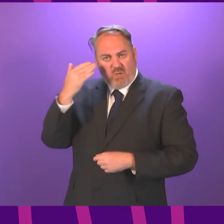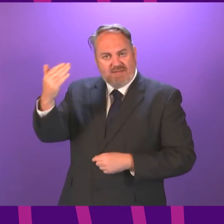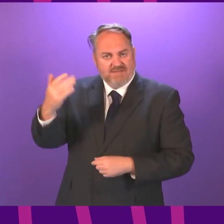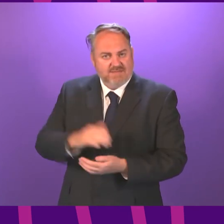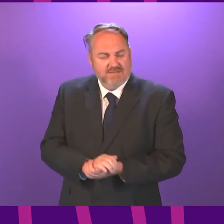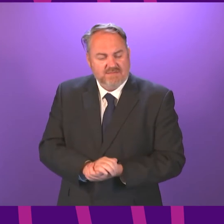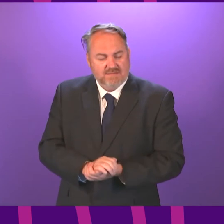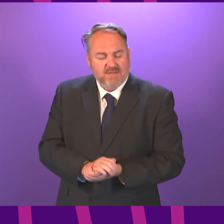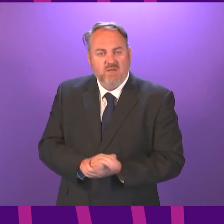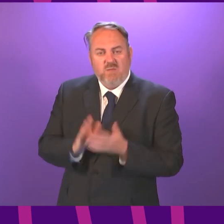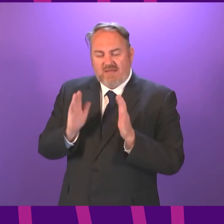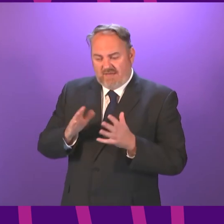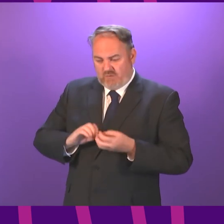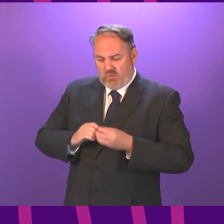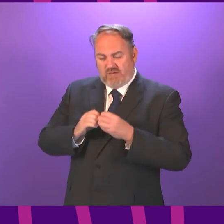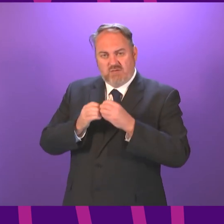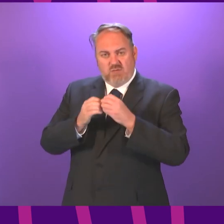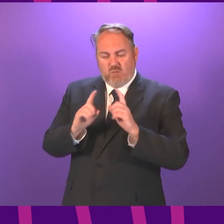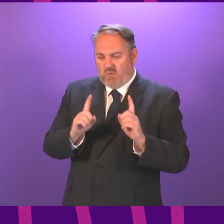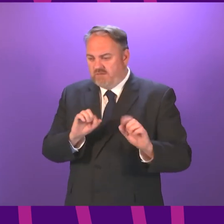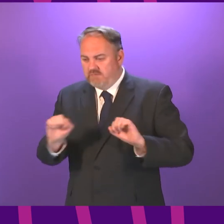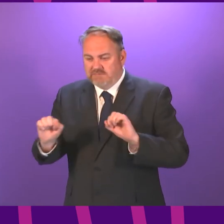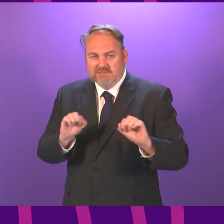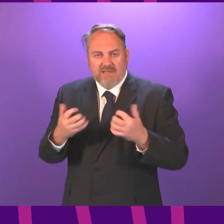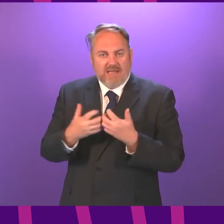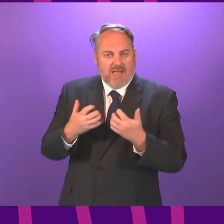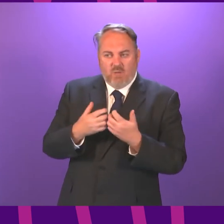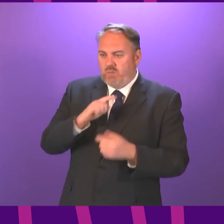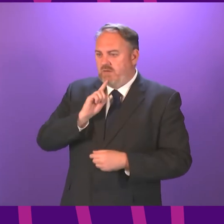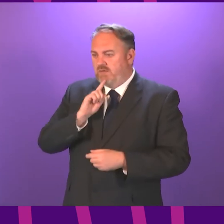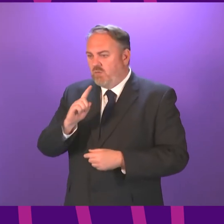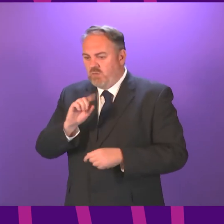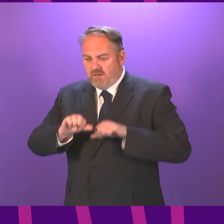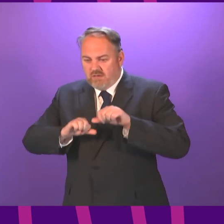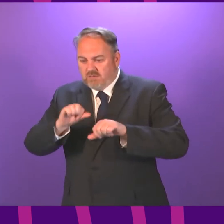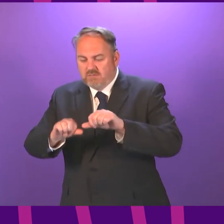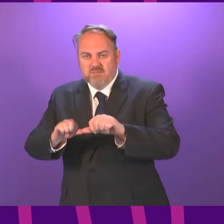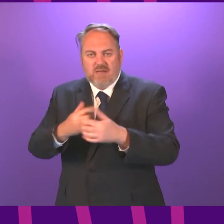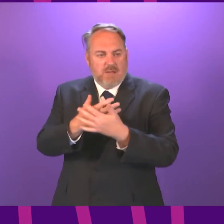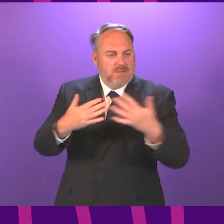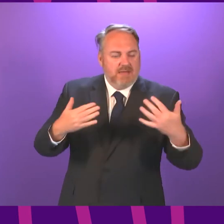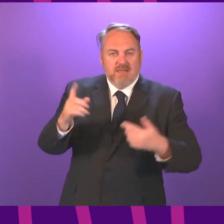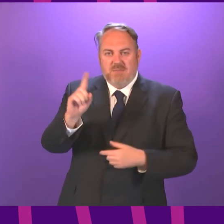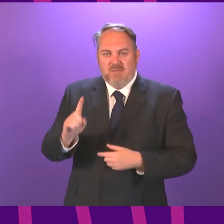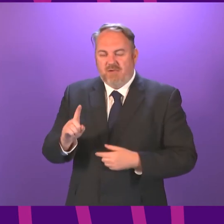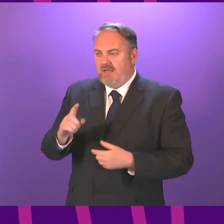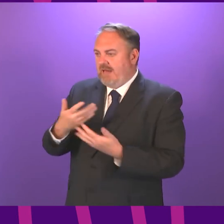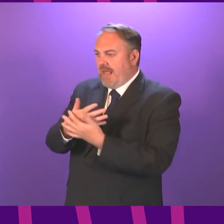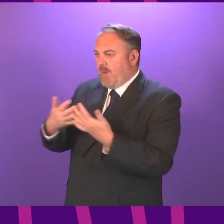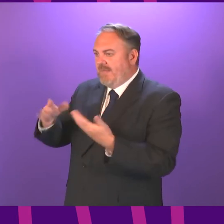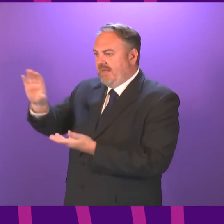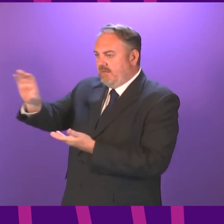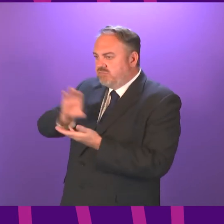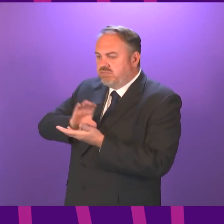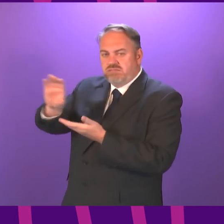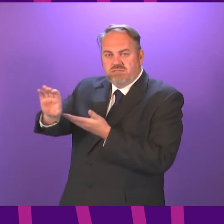of vaccination, the priorities in terms of order of the population versus the supply and other matters